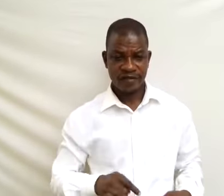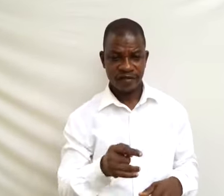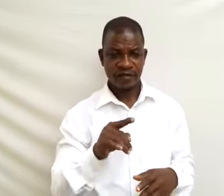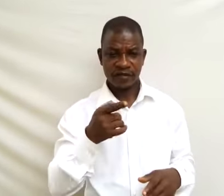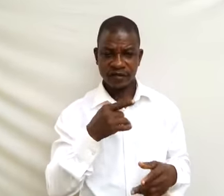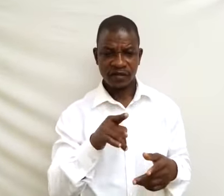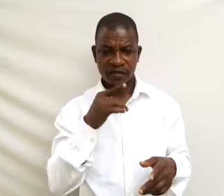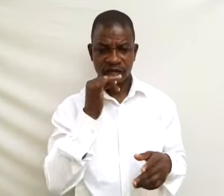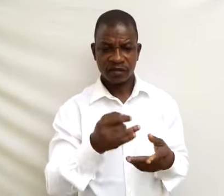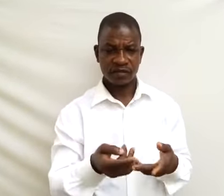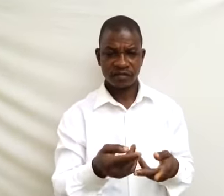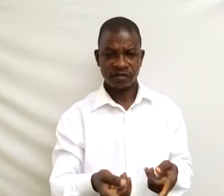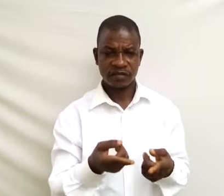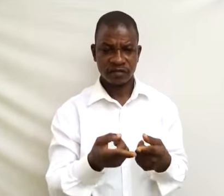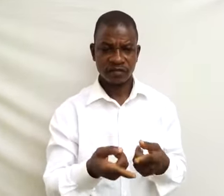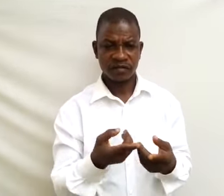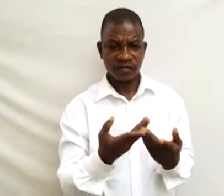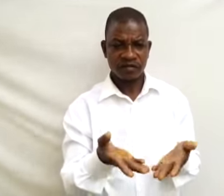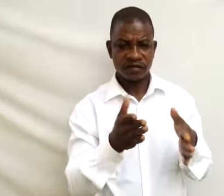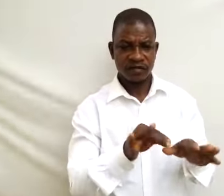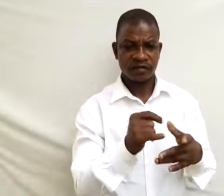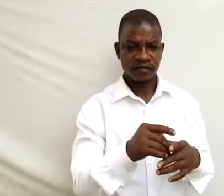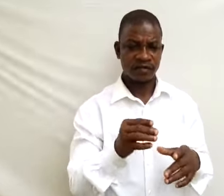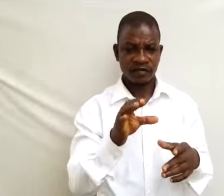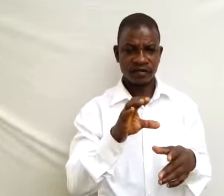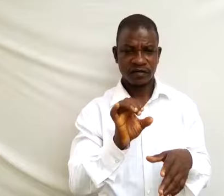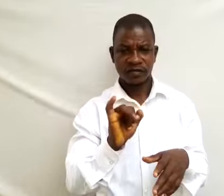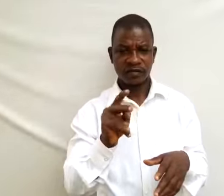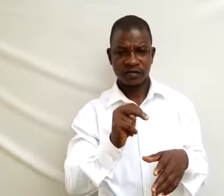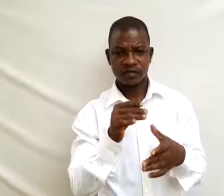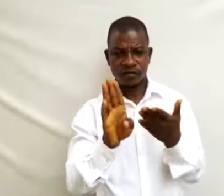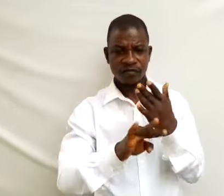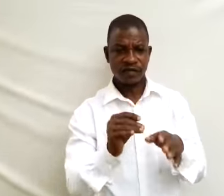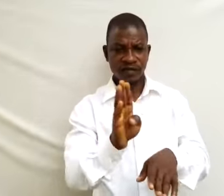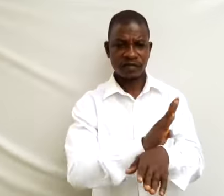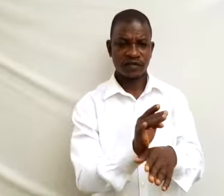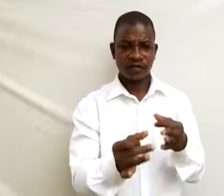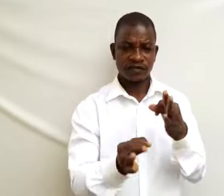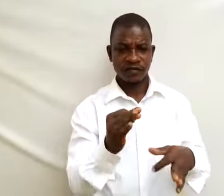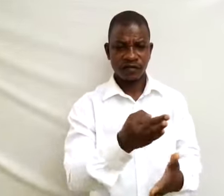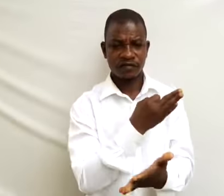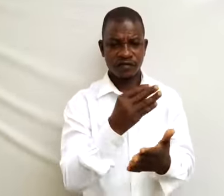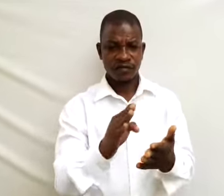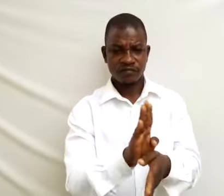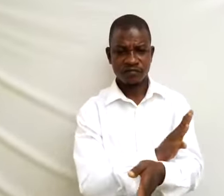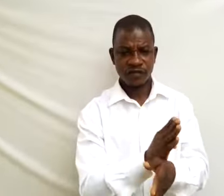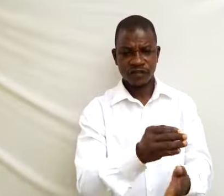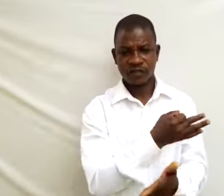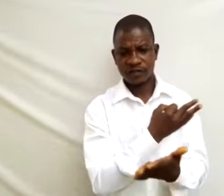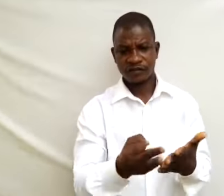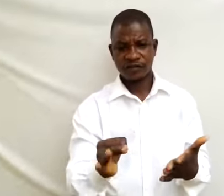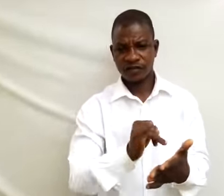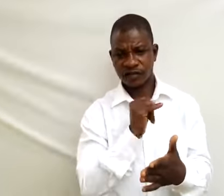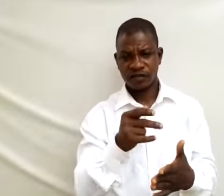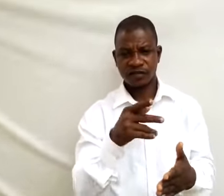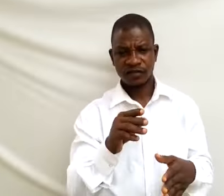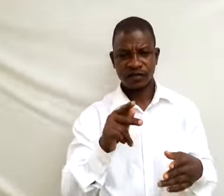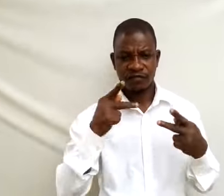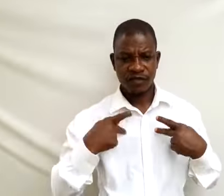incurred by the firm. If the business fails, its personal properties can be